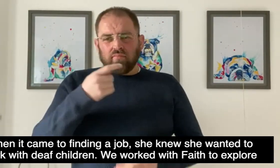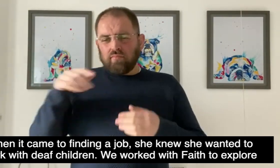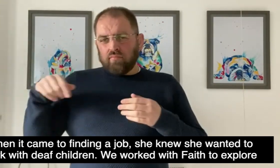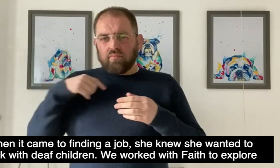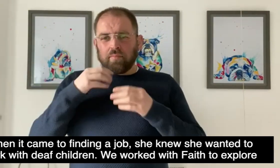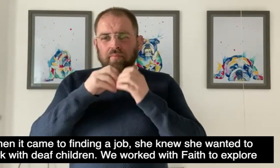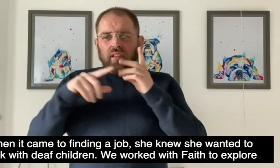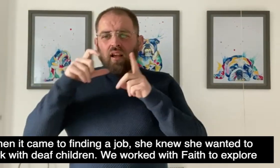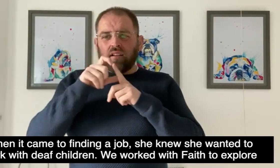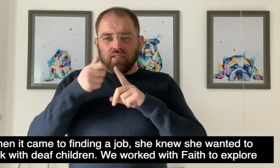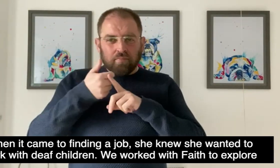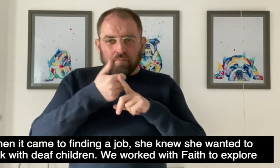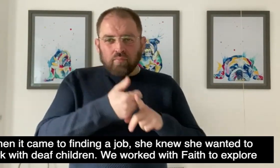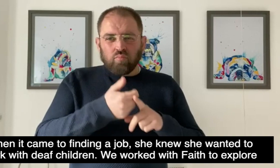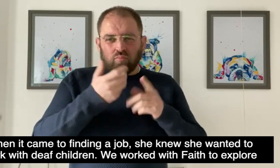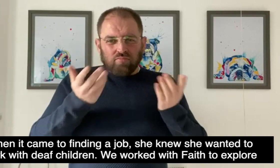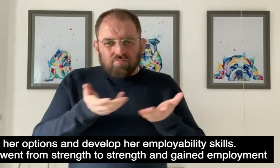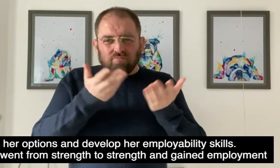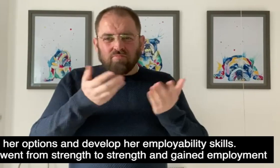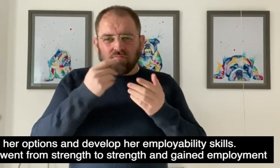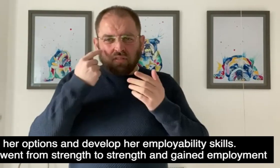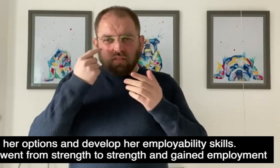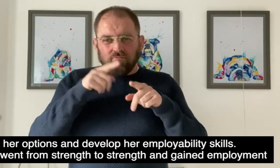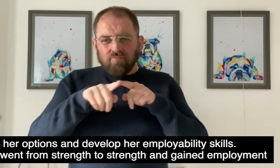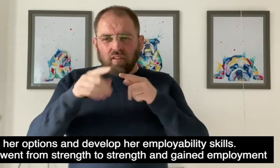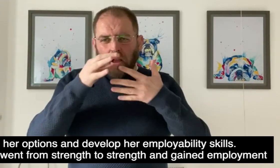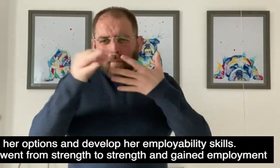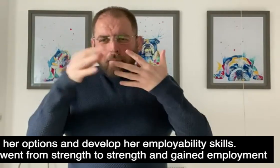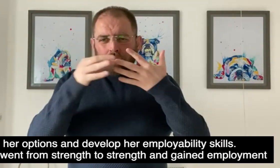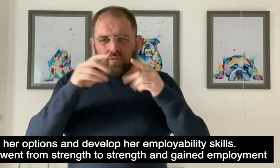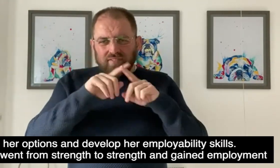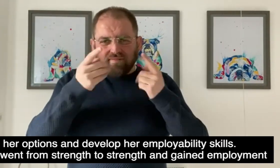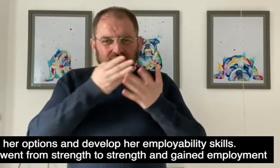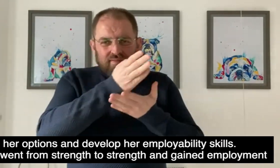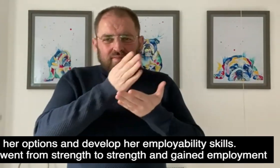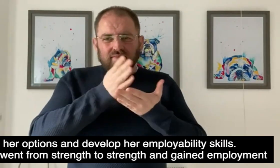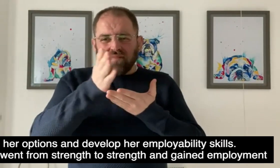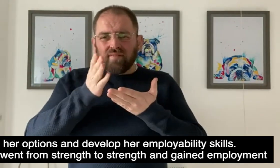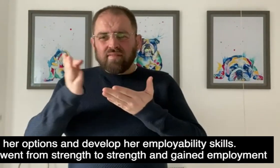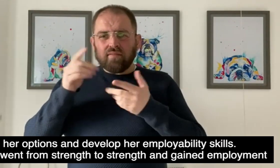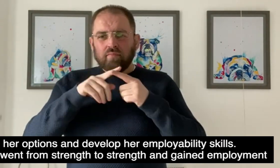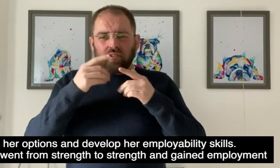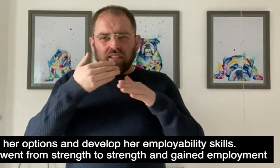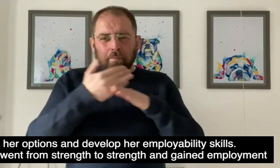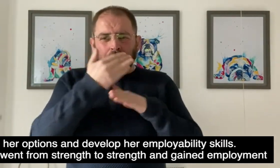to explore her options and develop her employability skills.